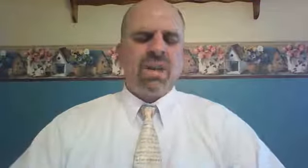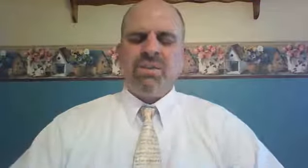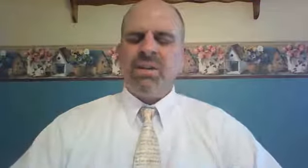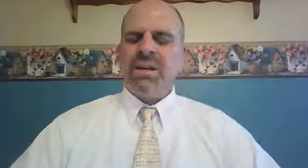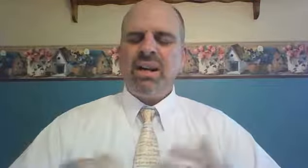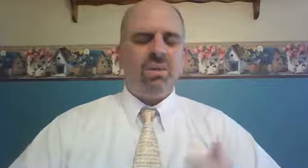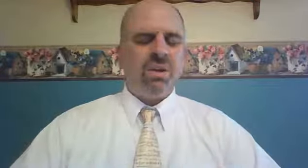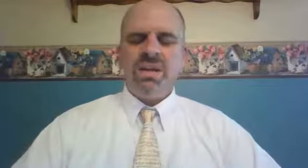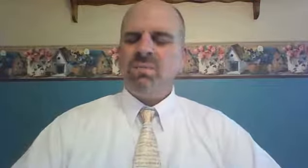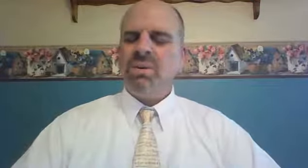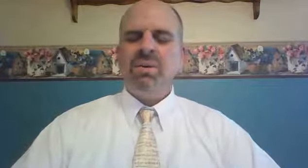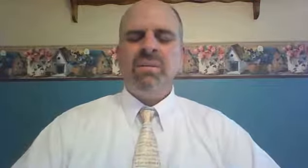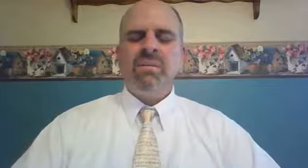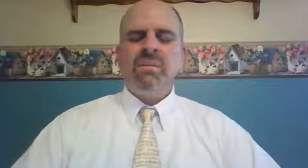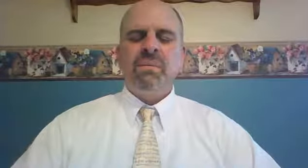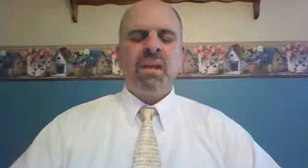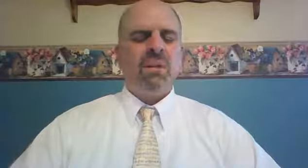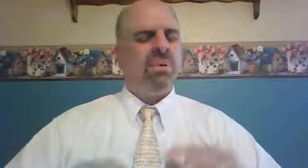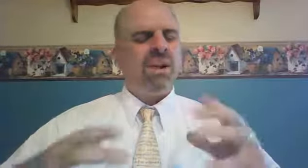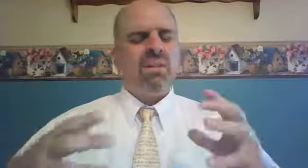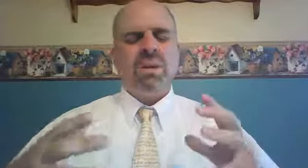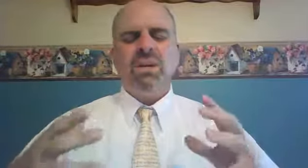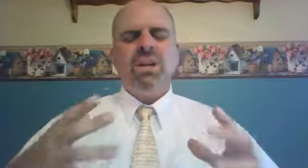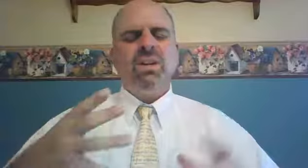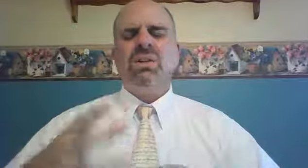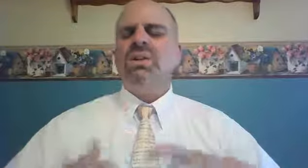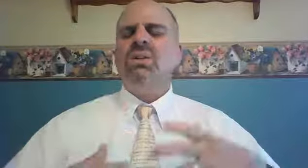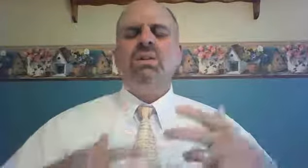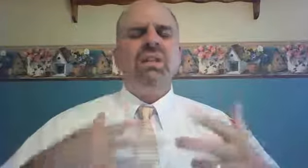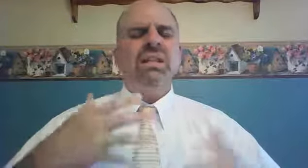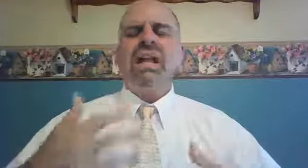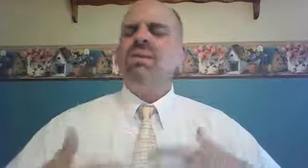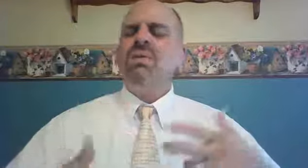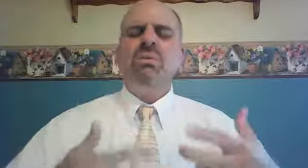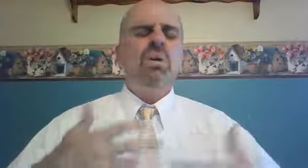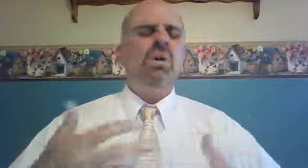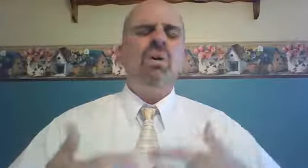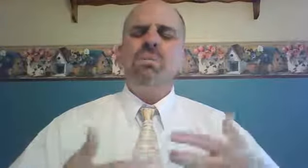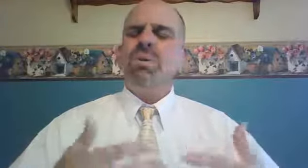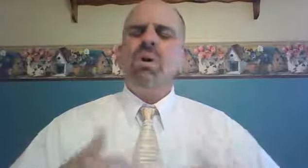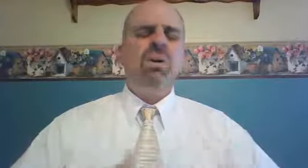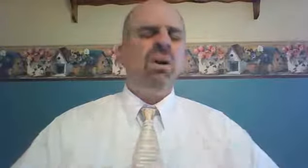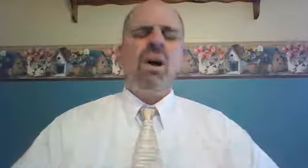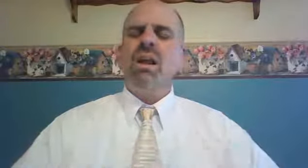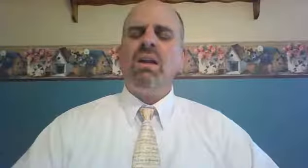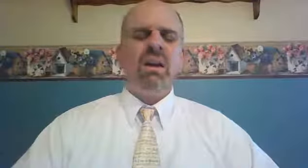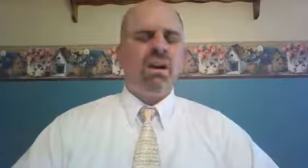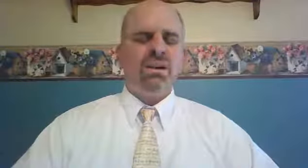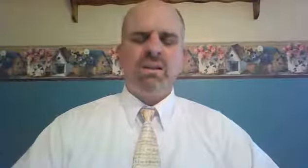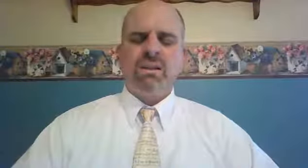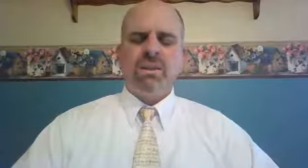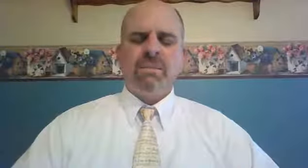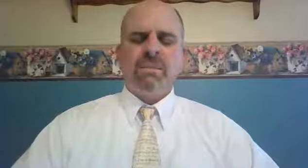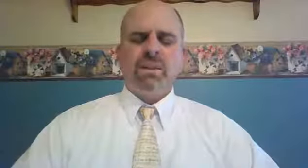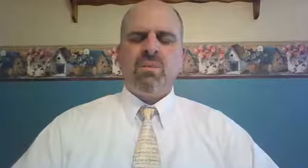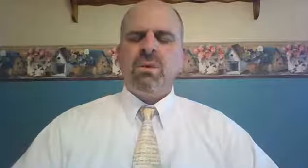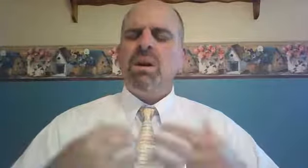Savior, in our Redeemer. I pray that we would learn to love you more and more with all our hearts. That we would